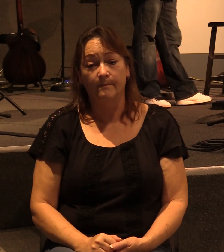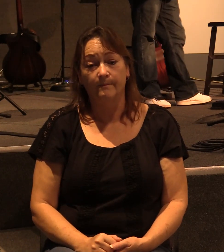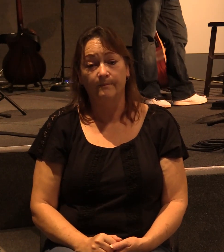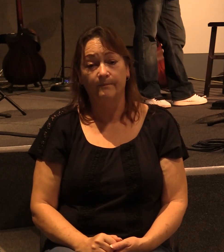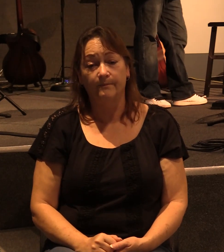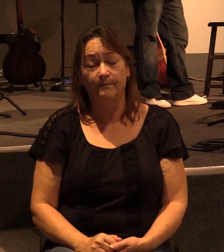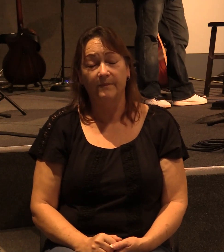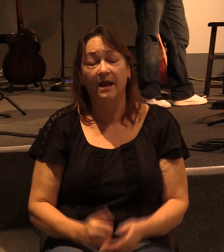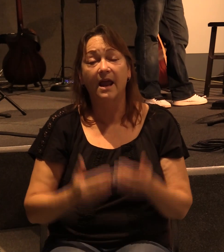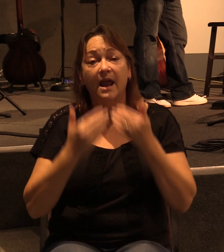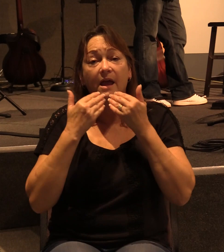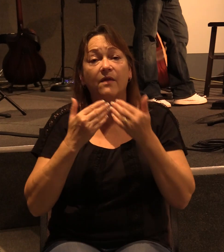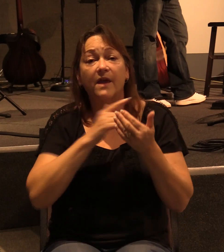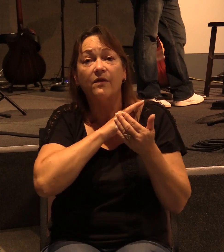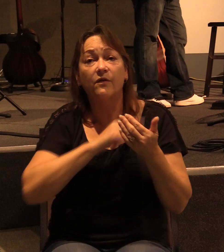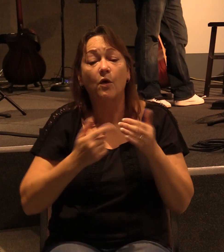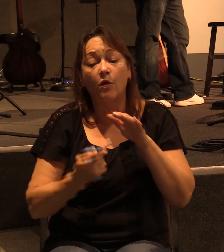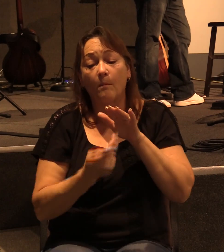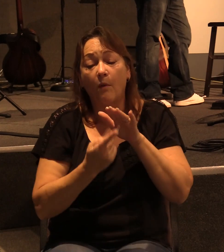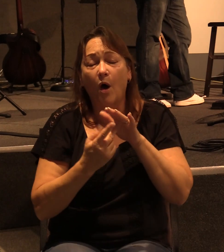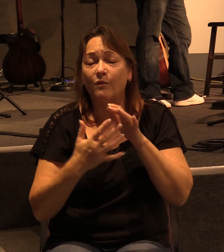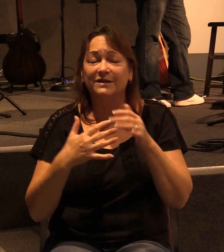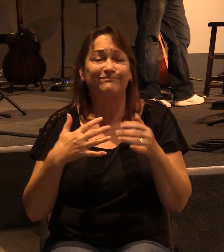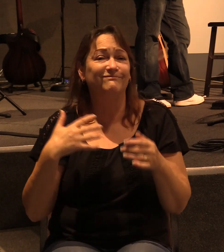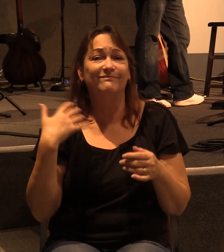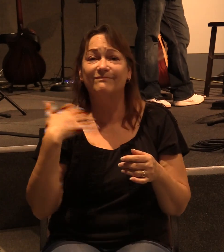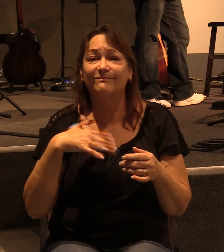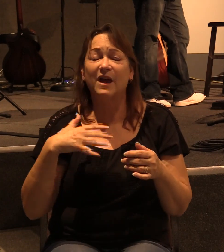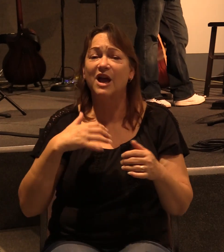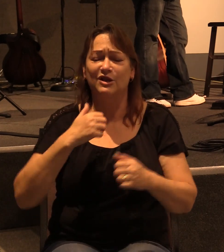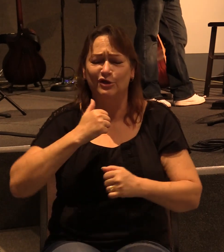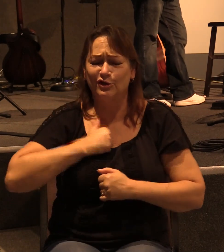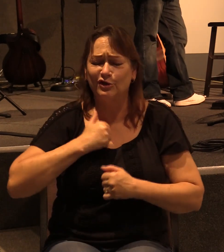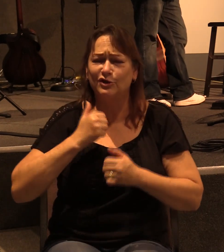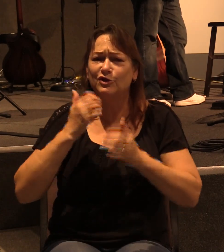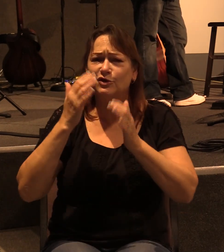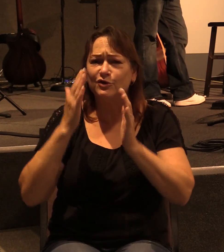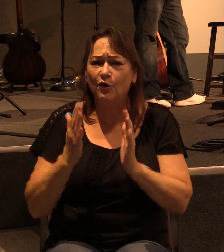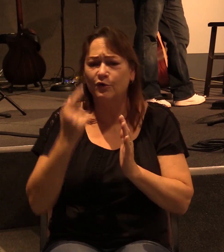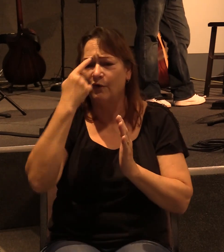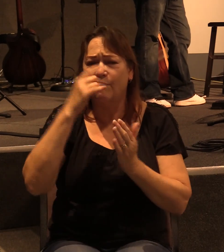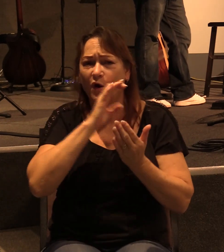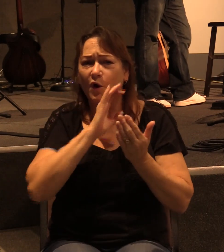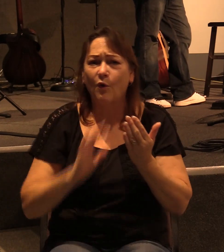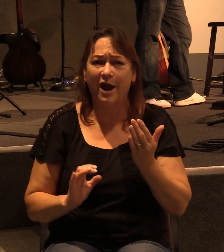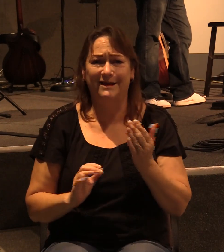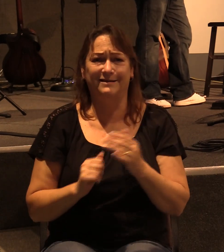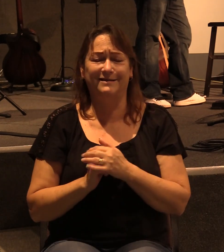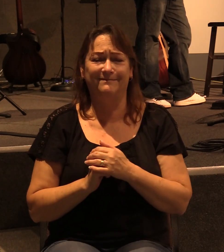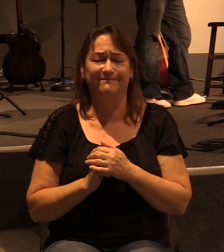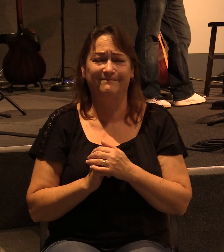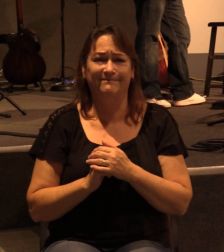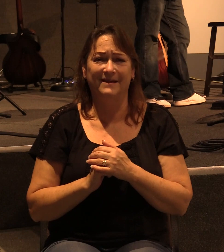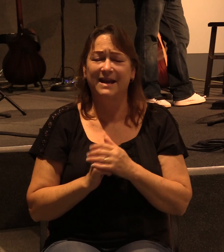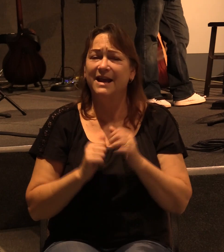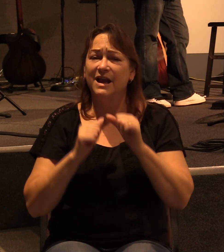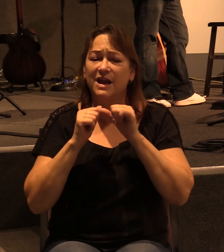And thank the Lord that Paul was such a soldier for Christ, that he endured hardship,